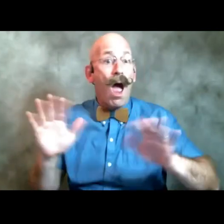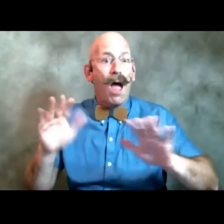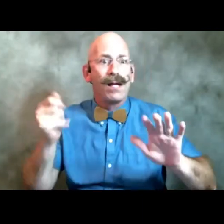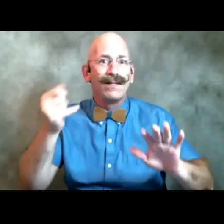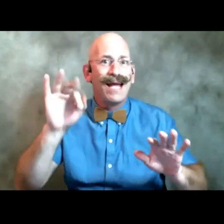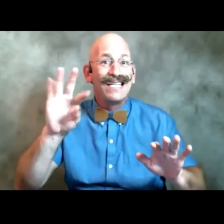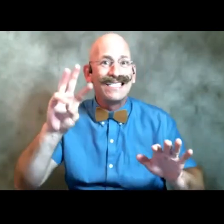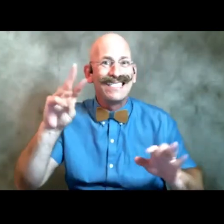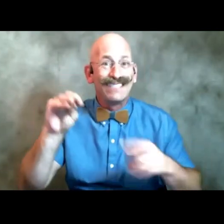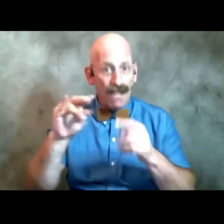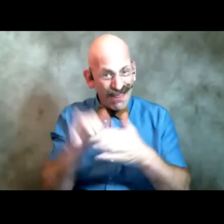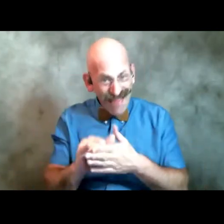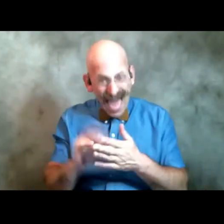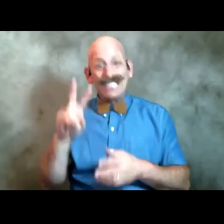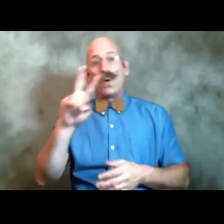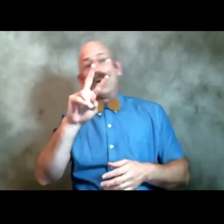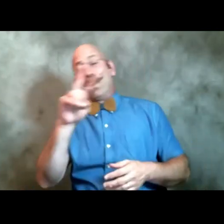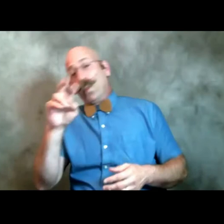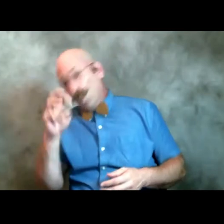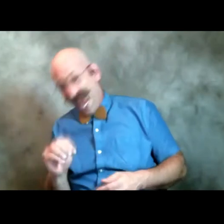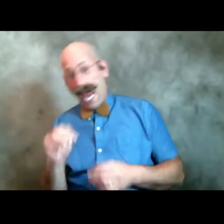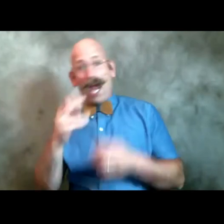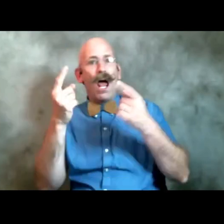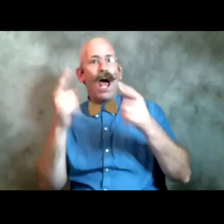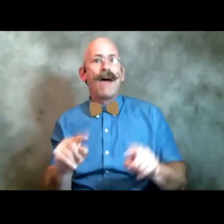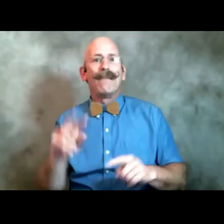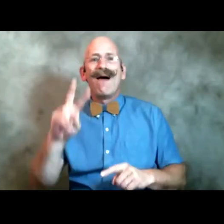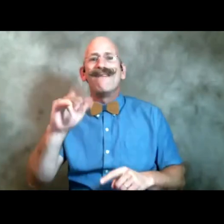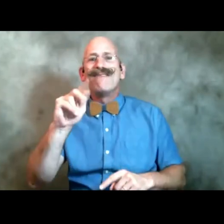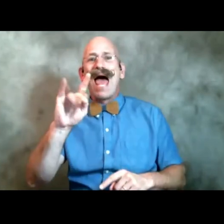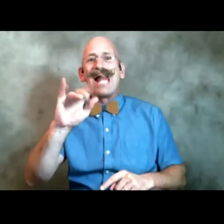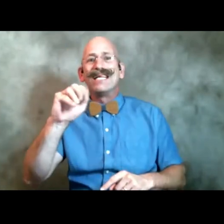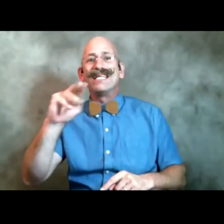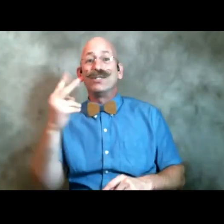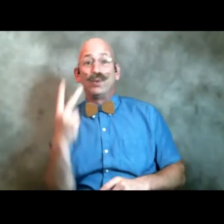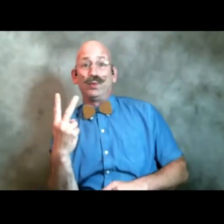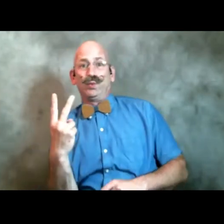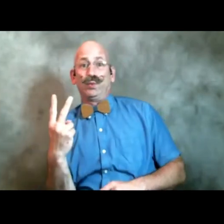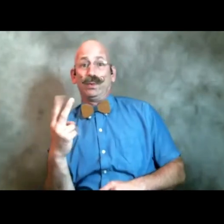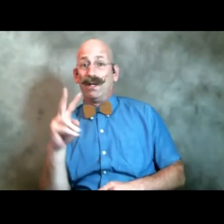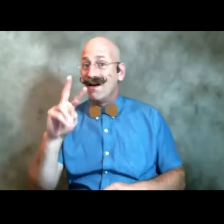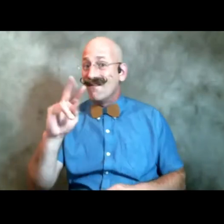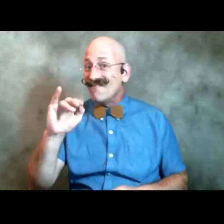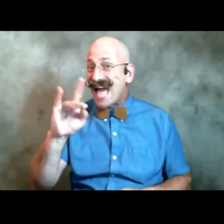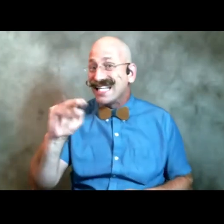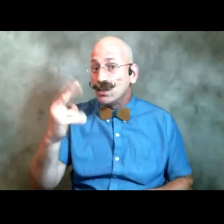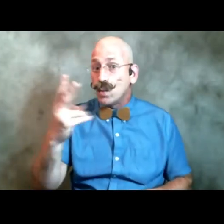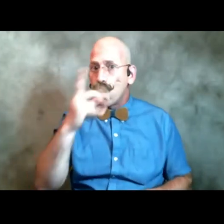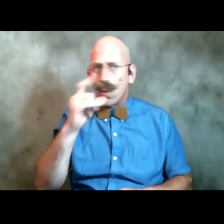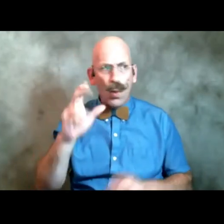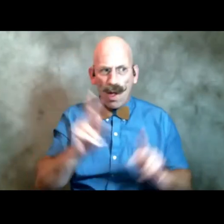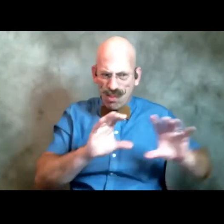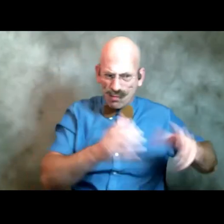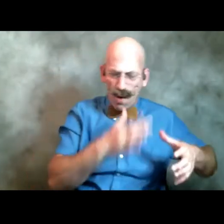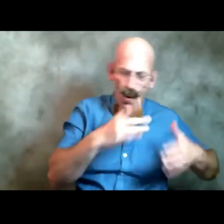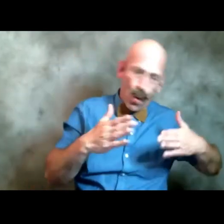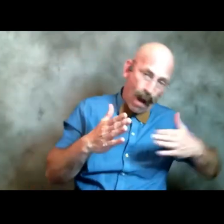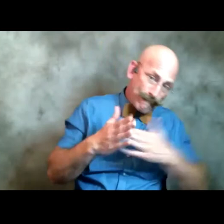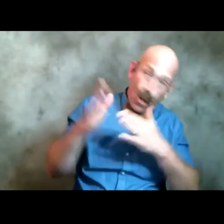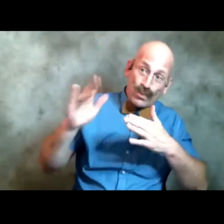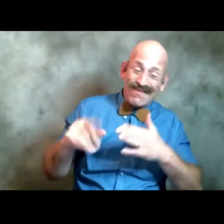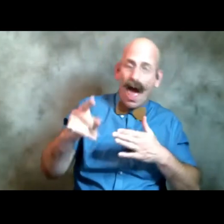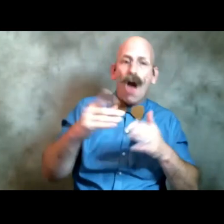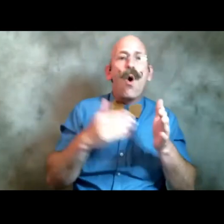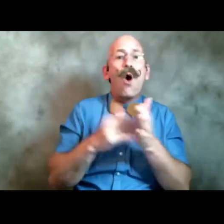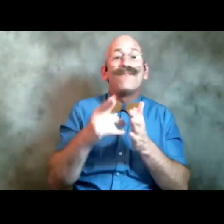when Vatican II began so the people who oppose Vatican II to this day will often recite the Saint